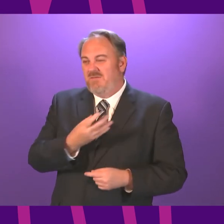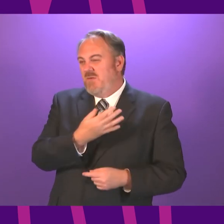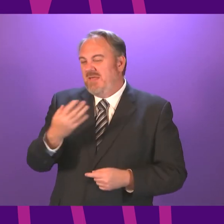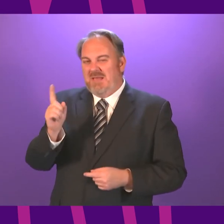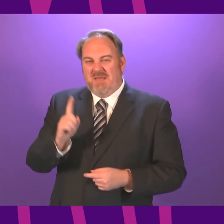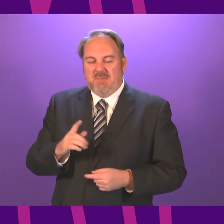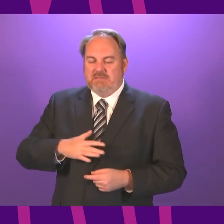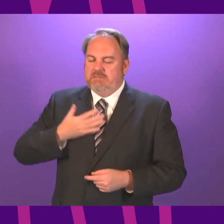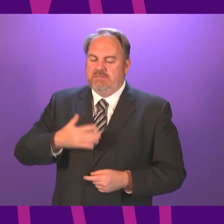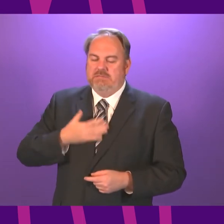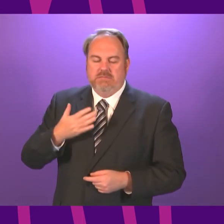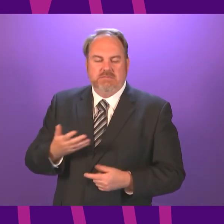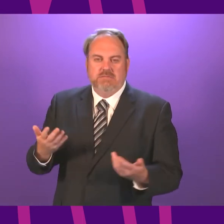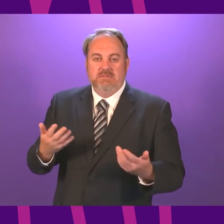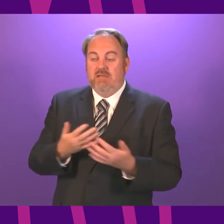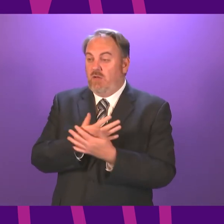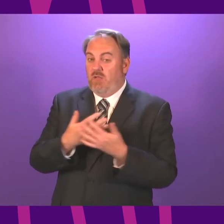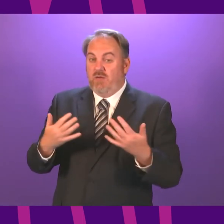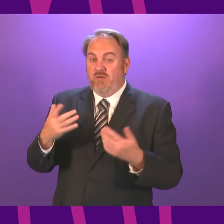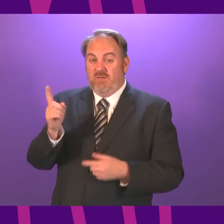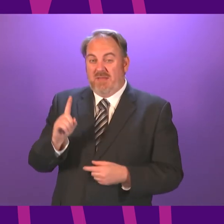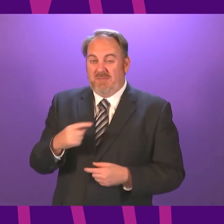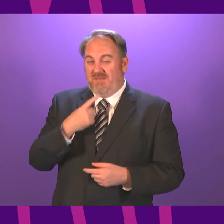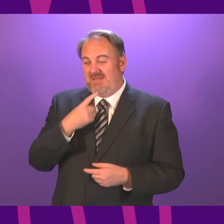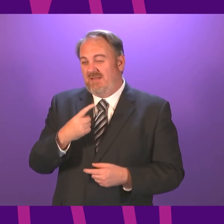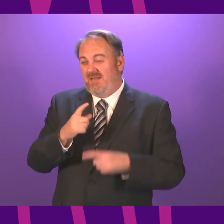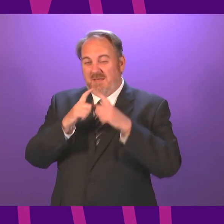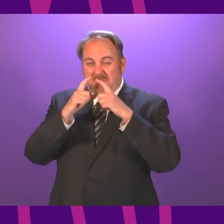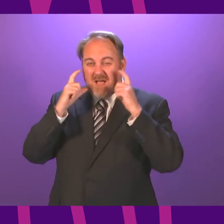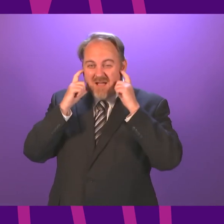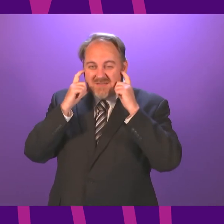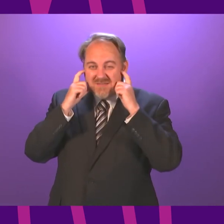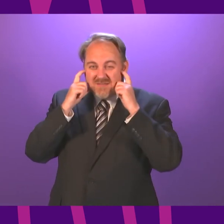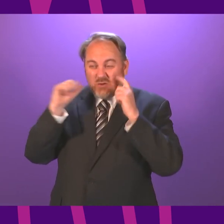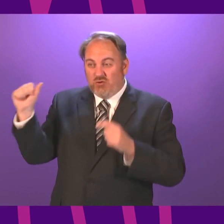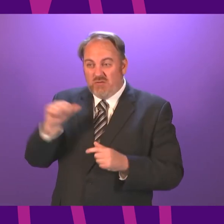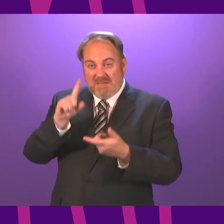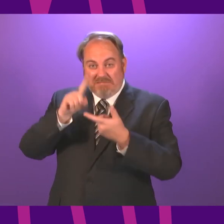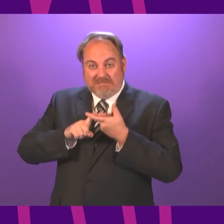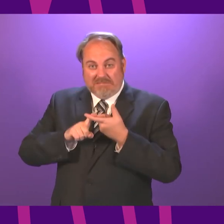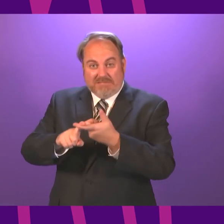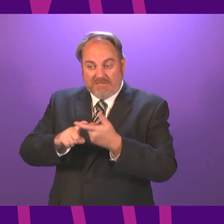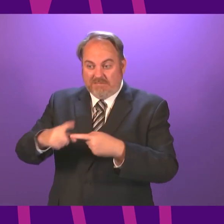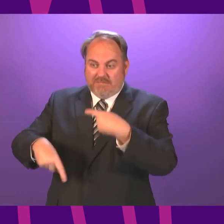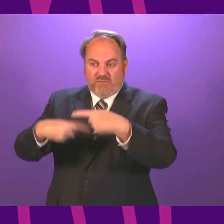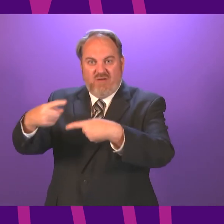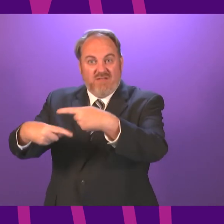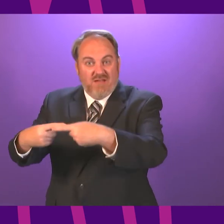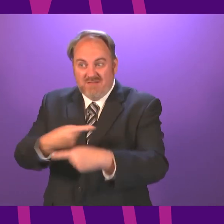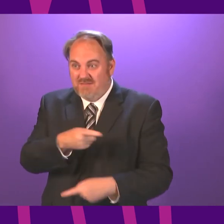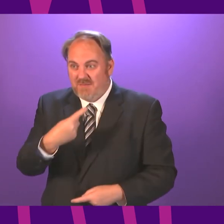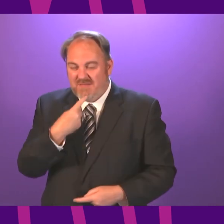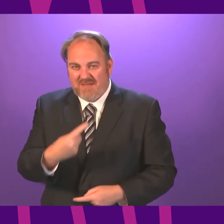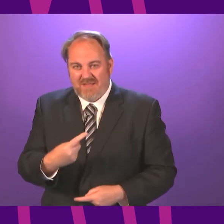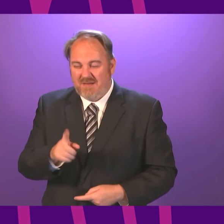particularly comfortable. One or two public health advisors even suggest that face coverings should become permanent. Whilst no change is envisaged at present,